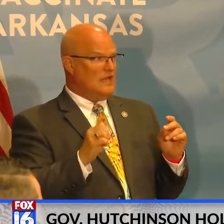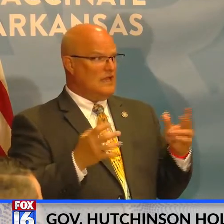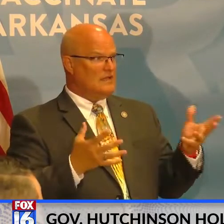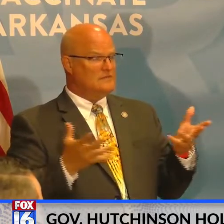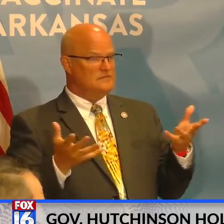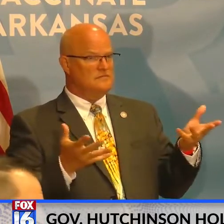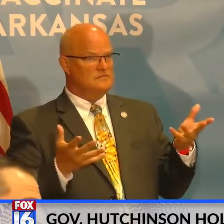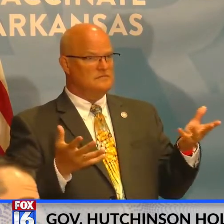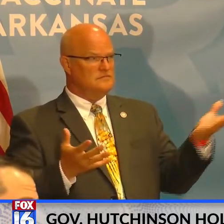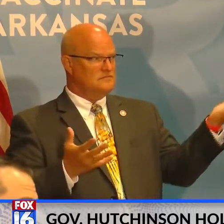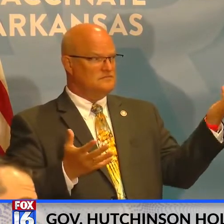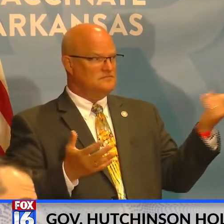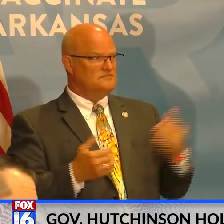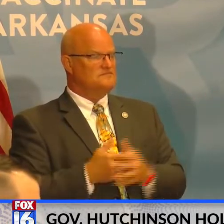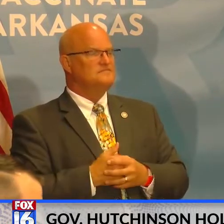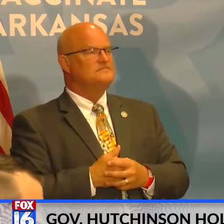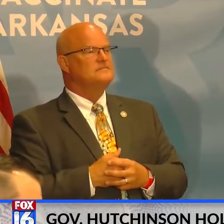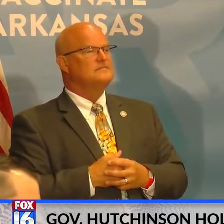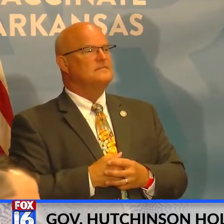Uh,